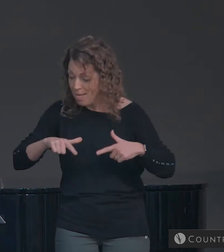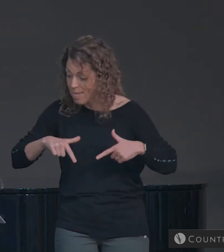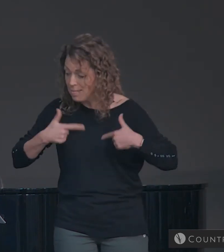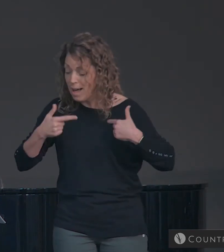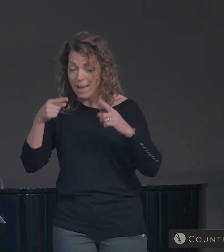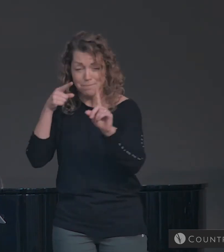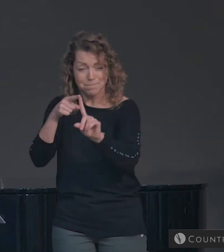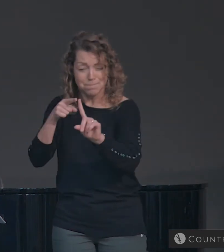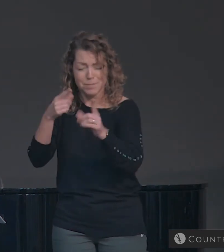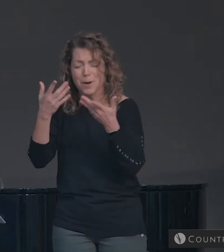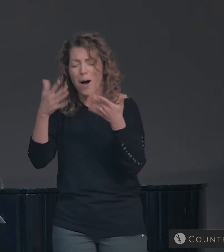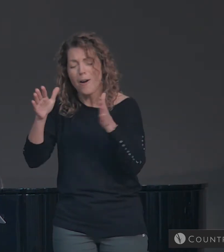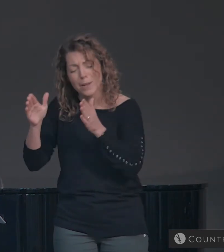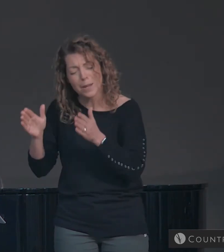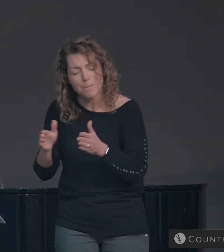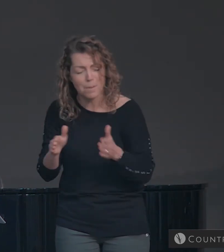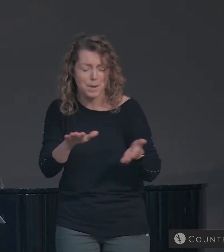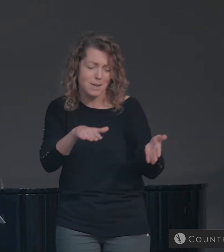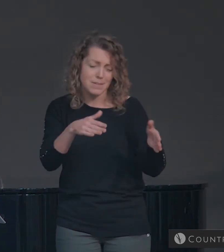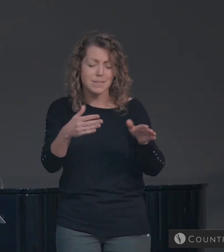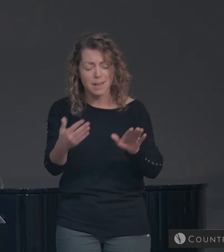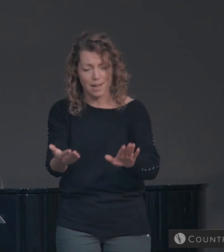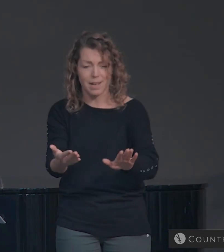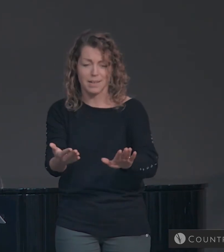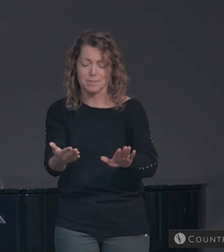life was made to die.